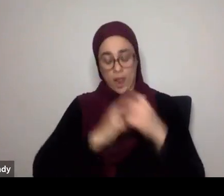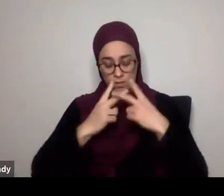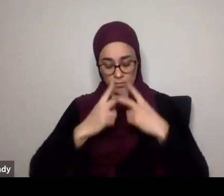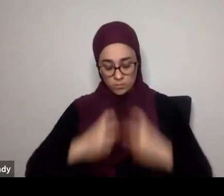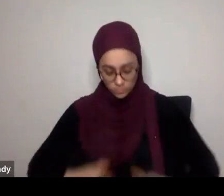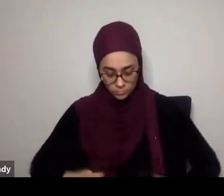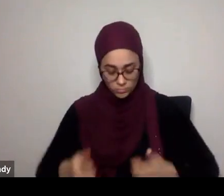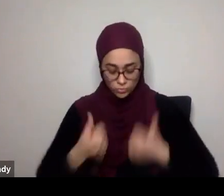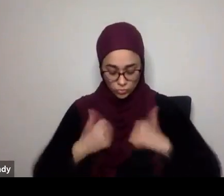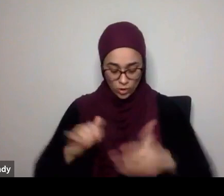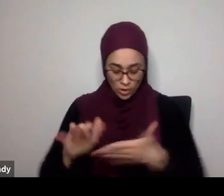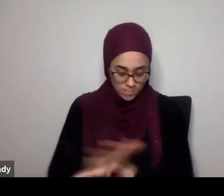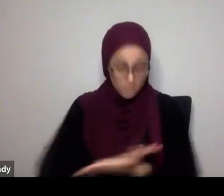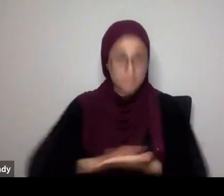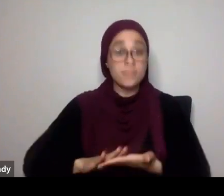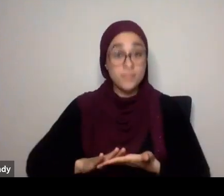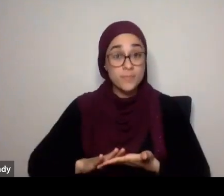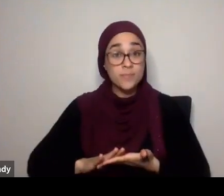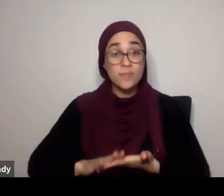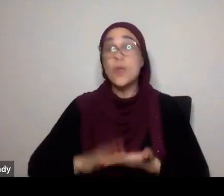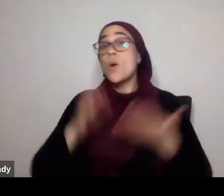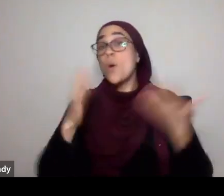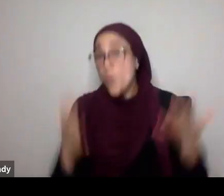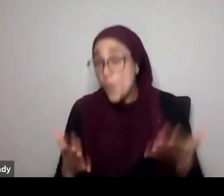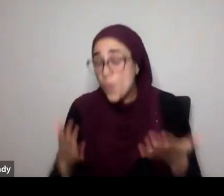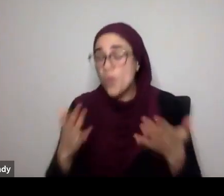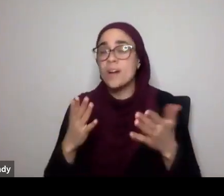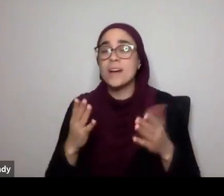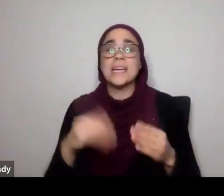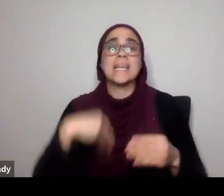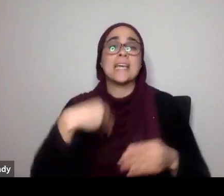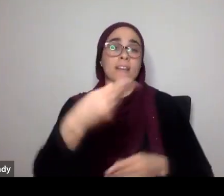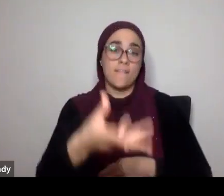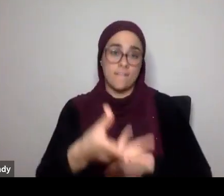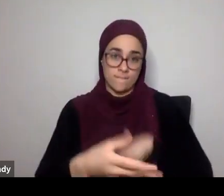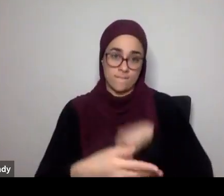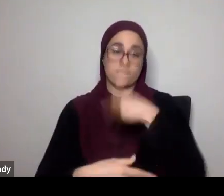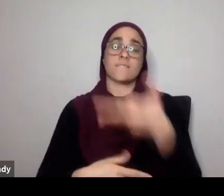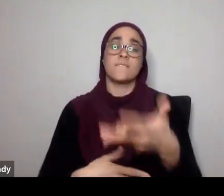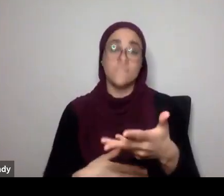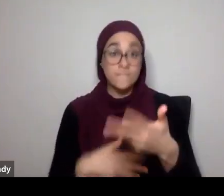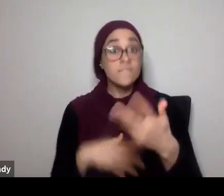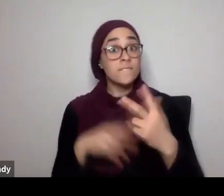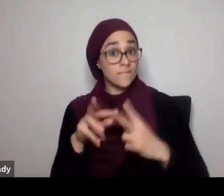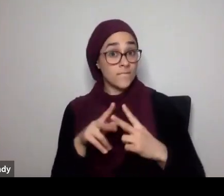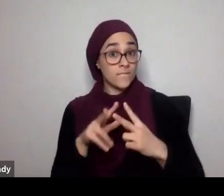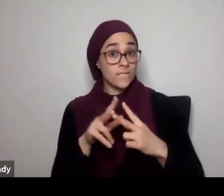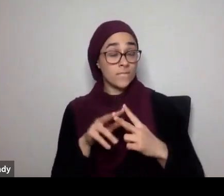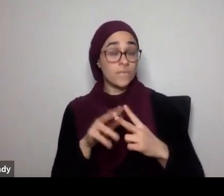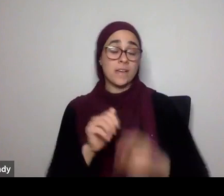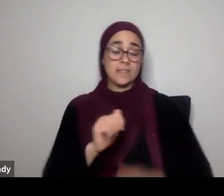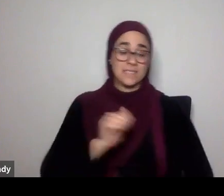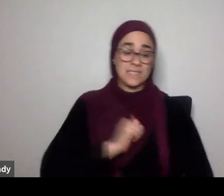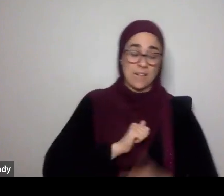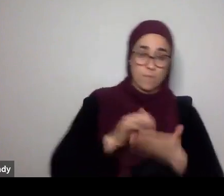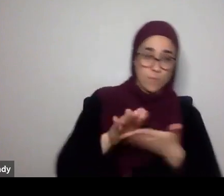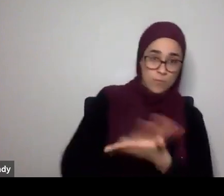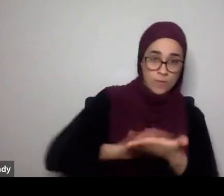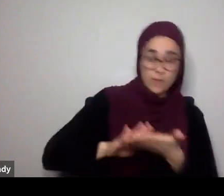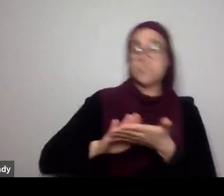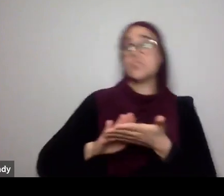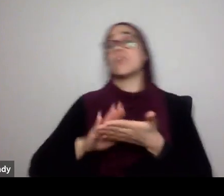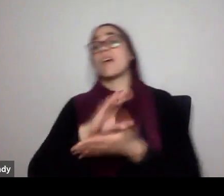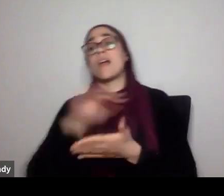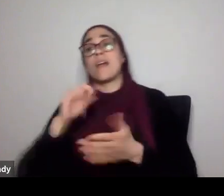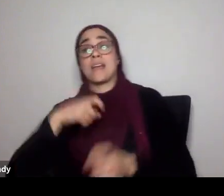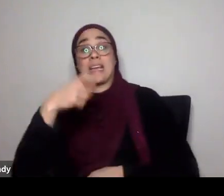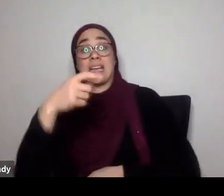now tazakka, can also mean giving, so self purification, and giving, are synonymous, in the Arabic language, and in the Quran, the